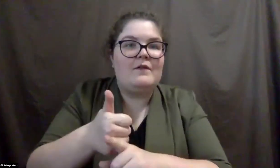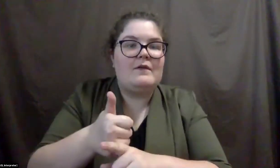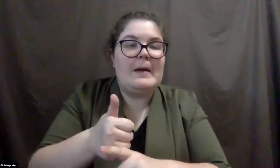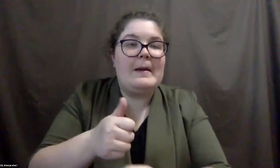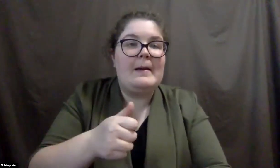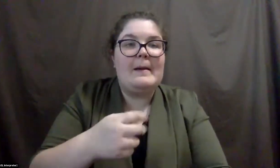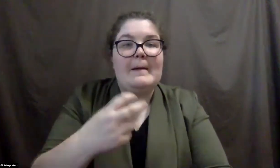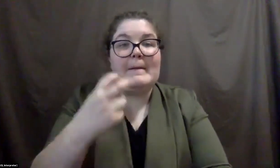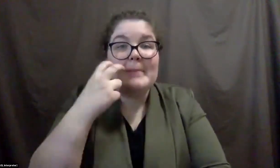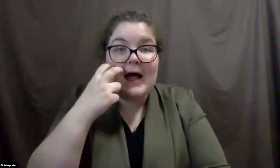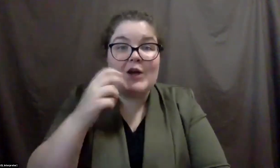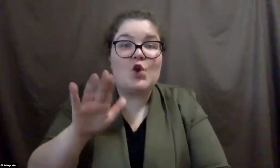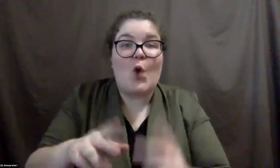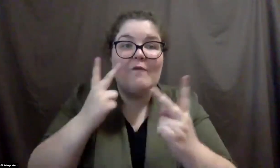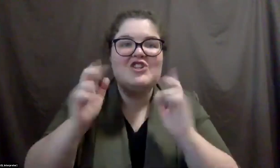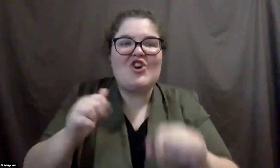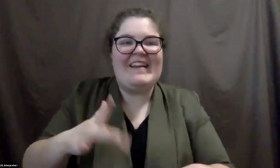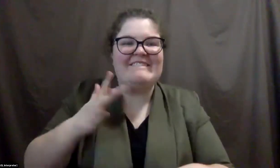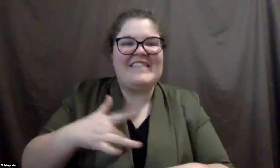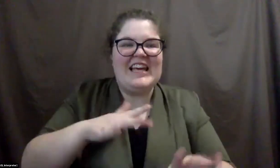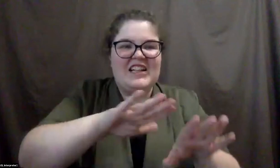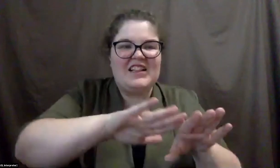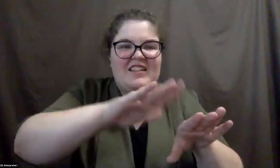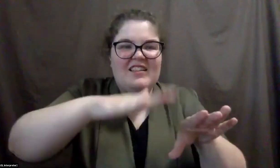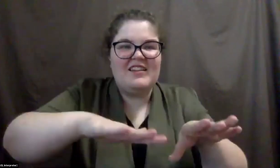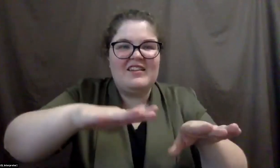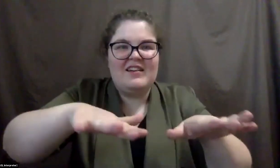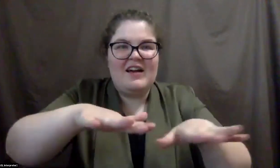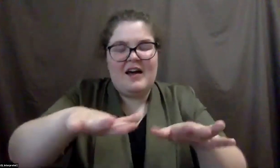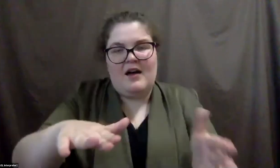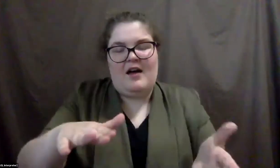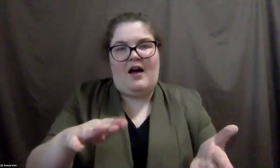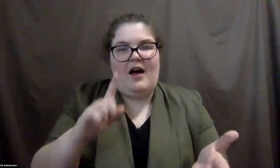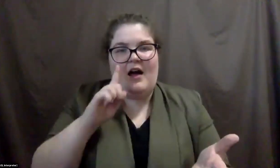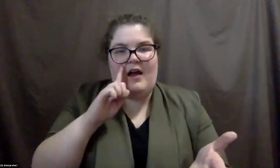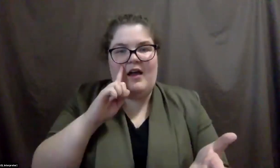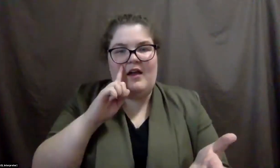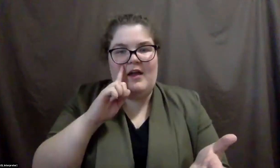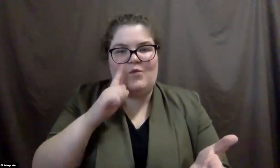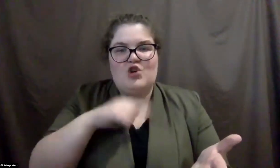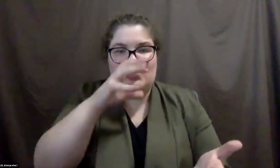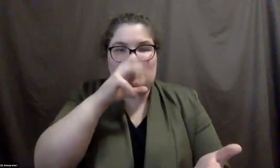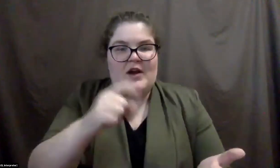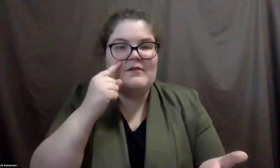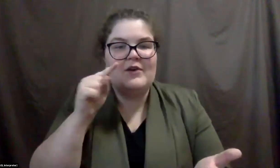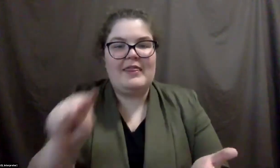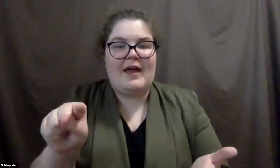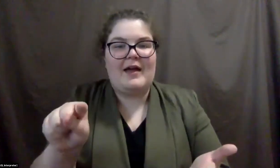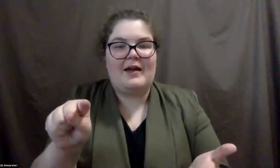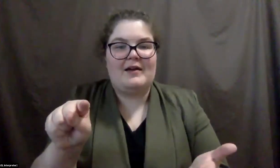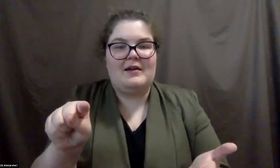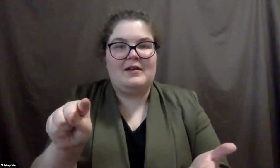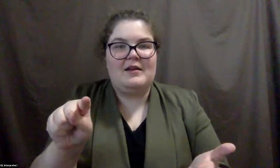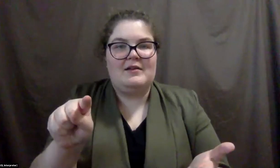could, you know, tactfully feel. those that, that artwork. And I find my, I found myself being drawn to those, um, kind of